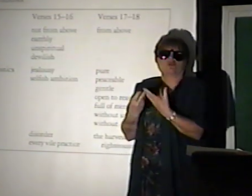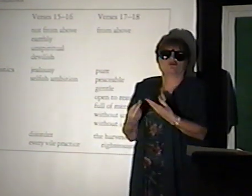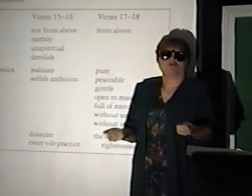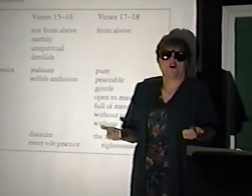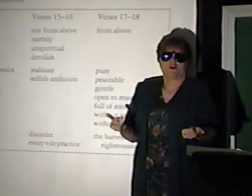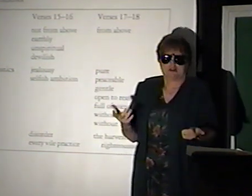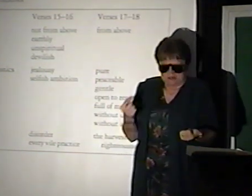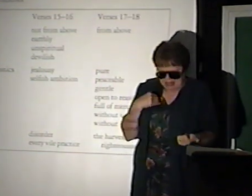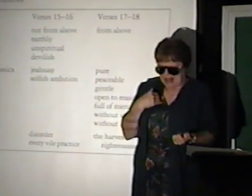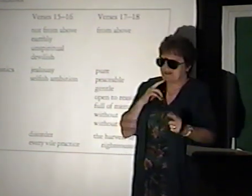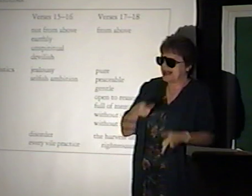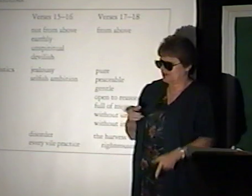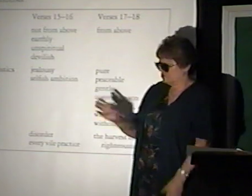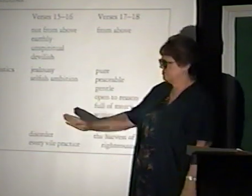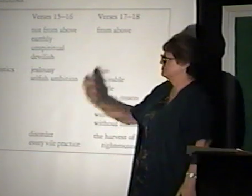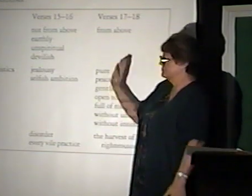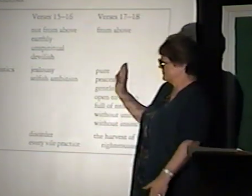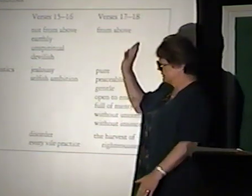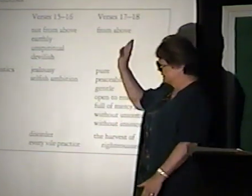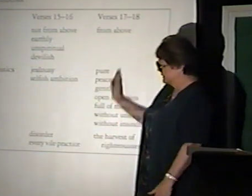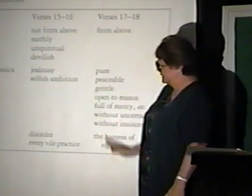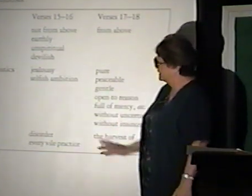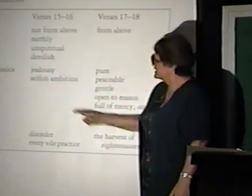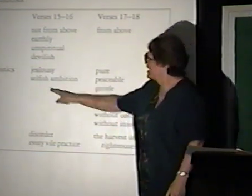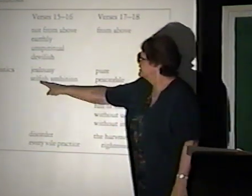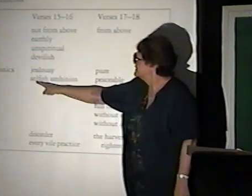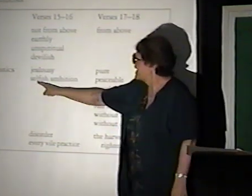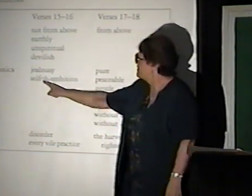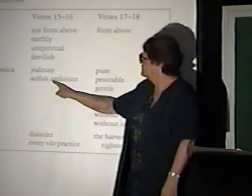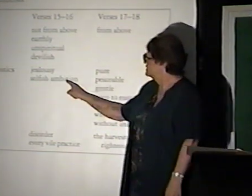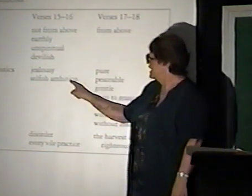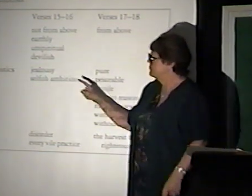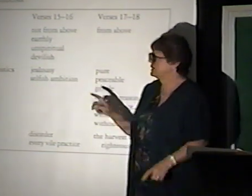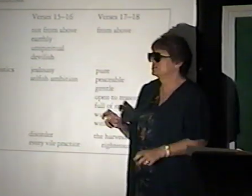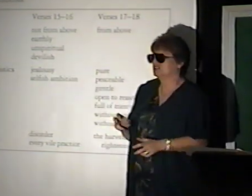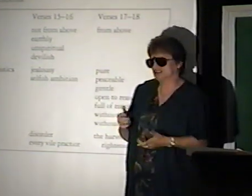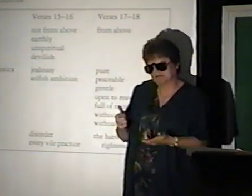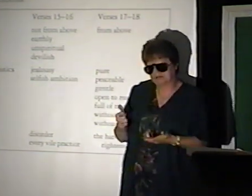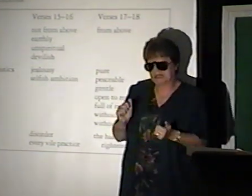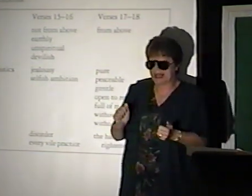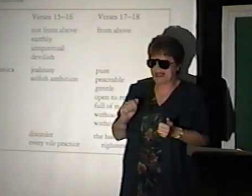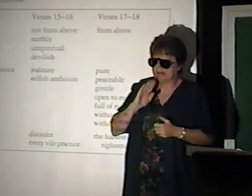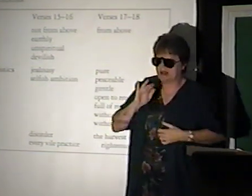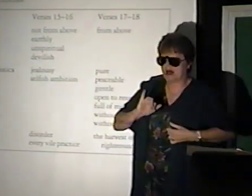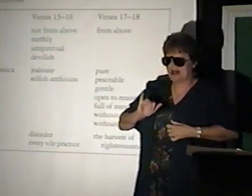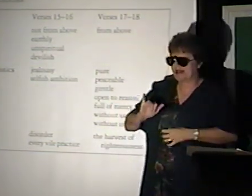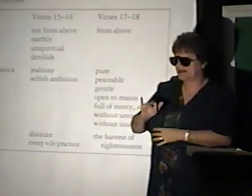how do you solve it sometimes? My thousand traditions can be like